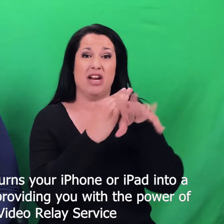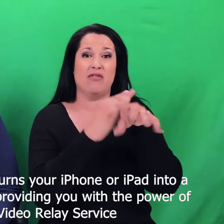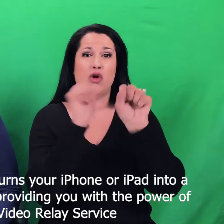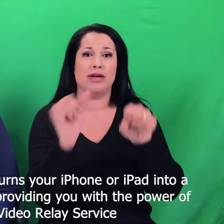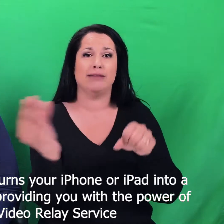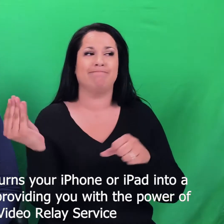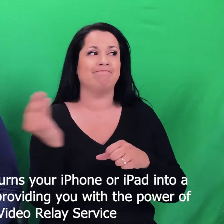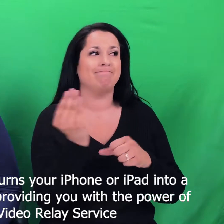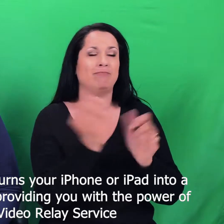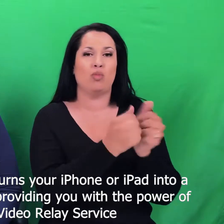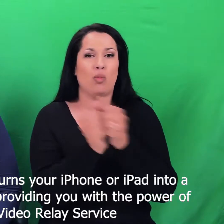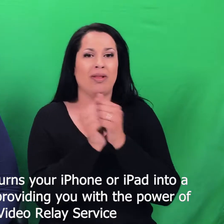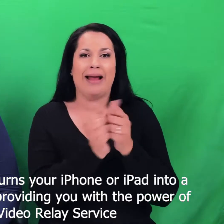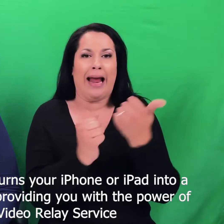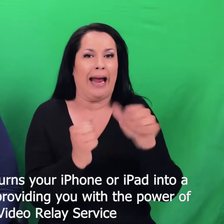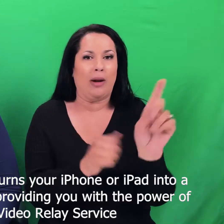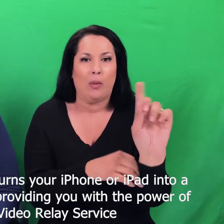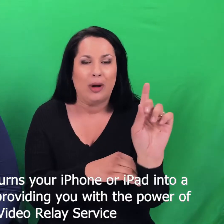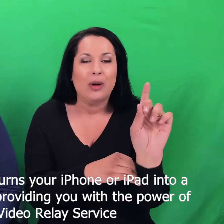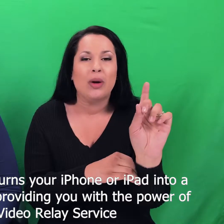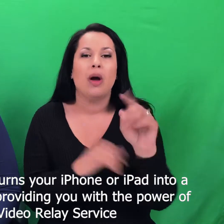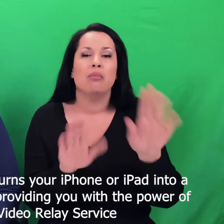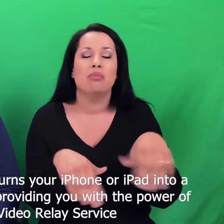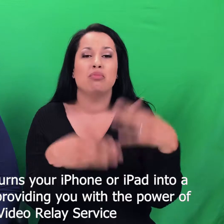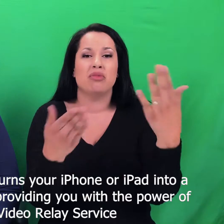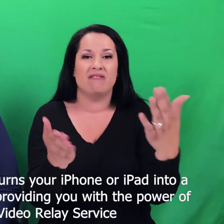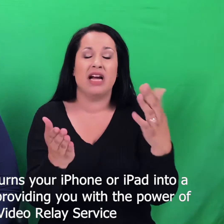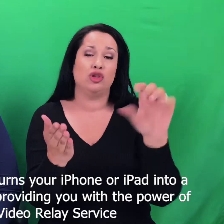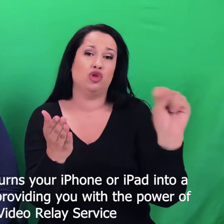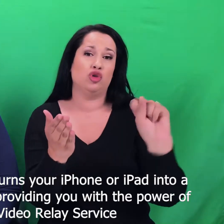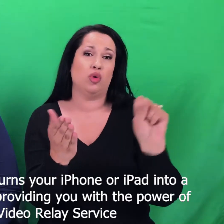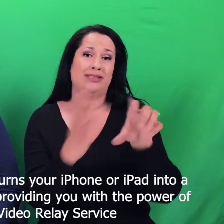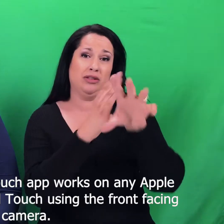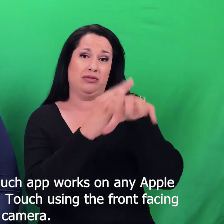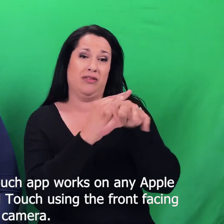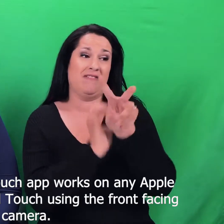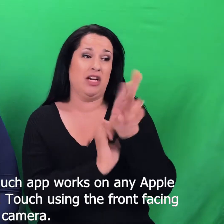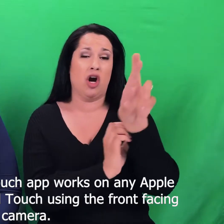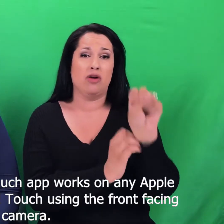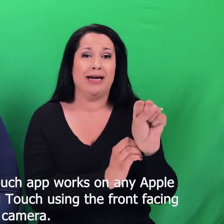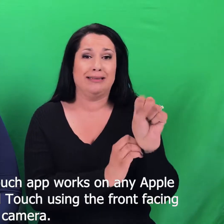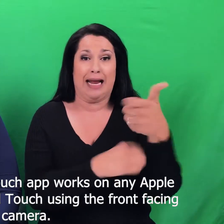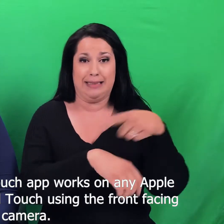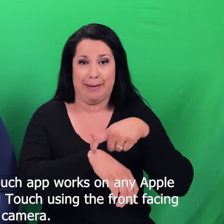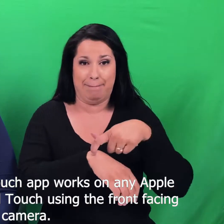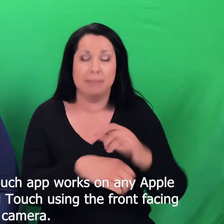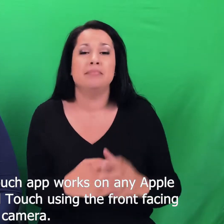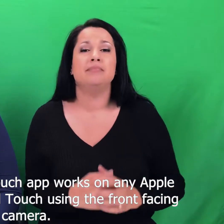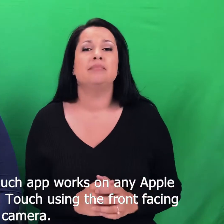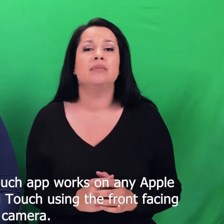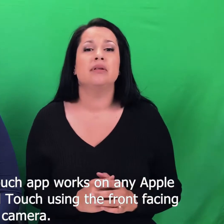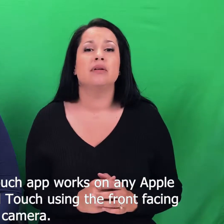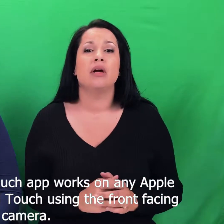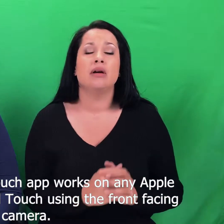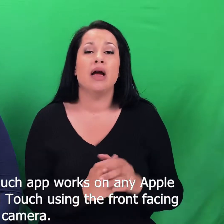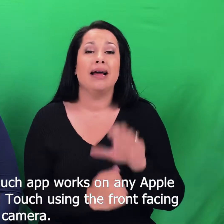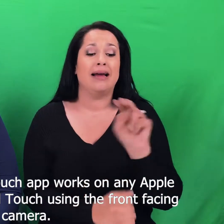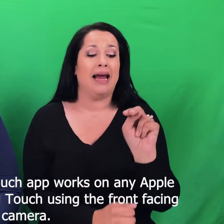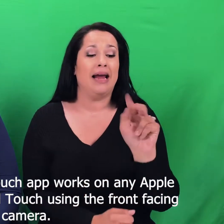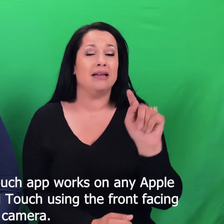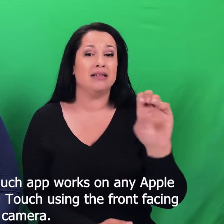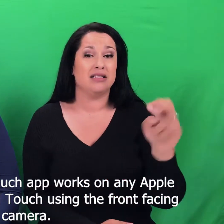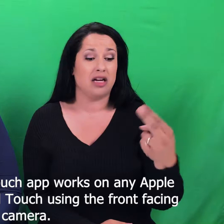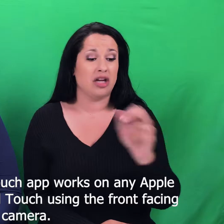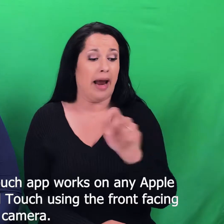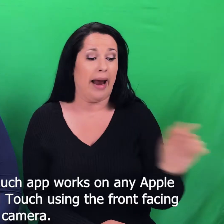you with the power of Sorenson Video Relay Service on the go. The InTouch app works